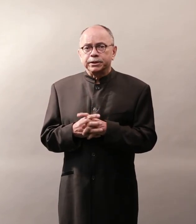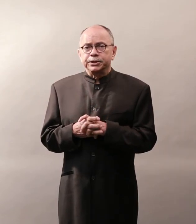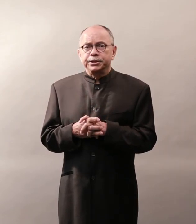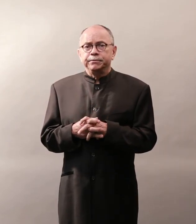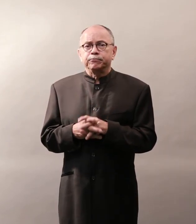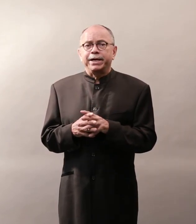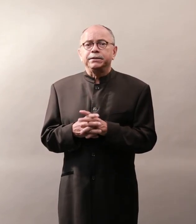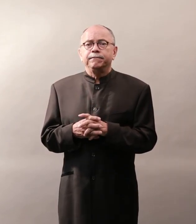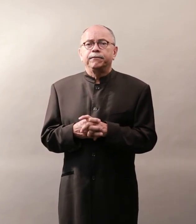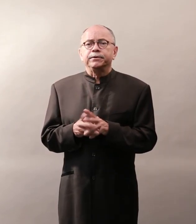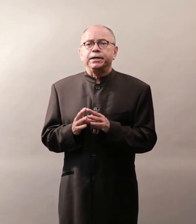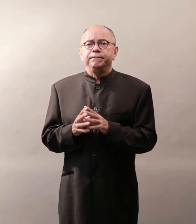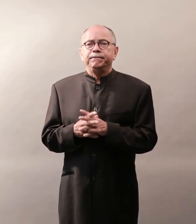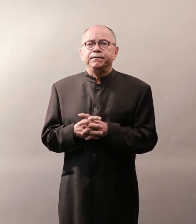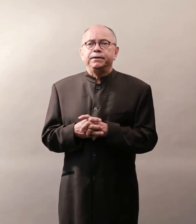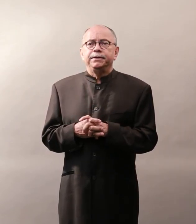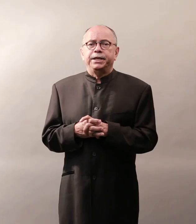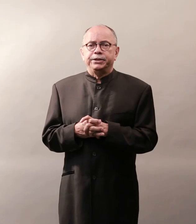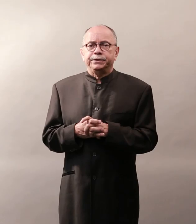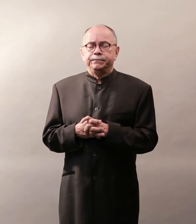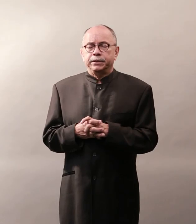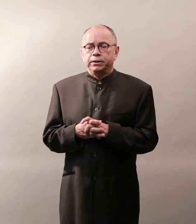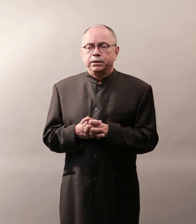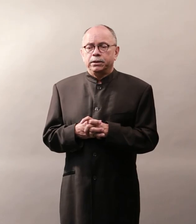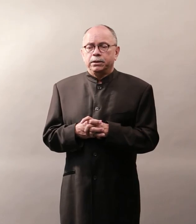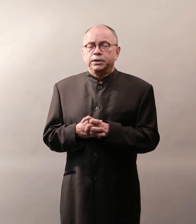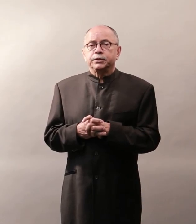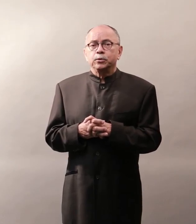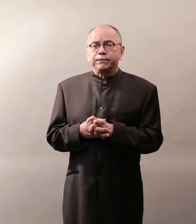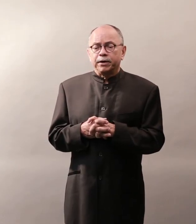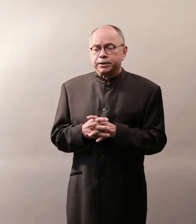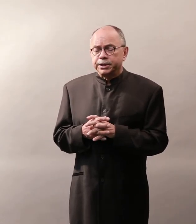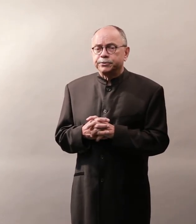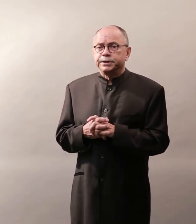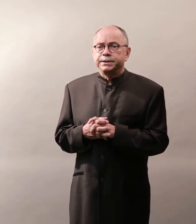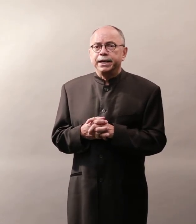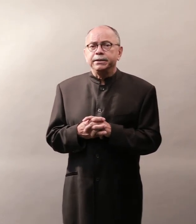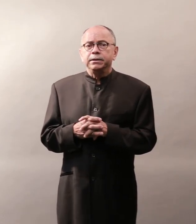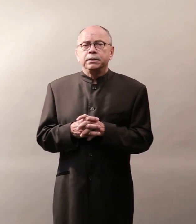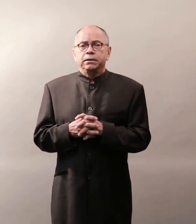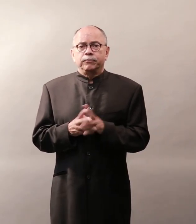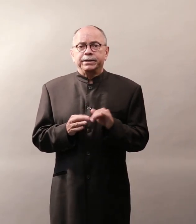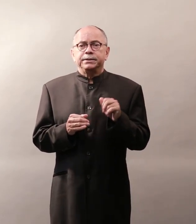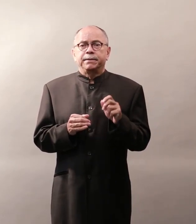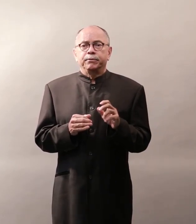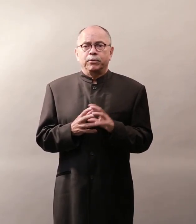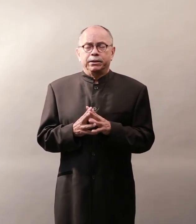Engineering ranked 4th and 5th in the nation. The School of Architectural Design ranked number 1.